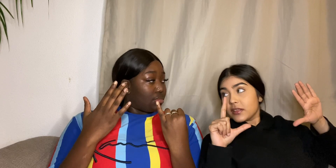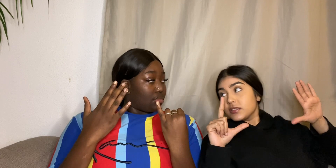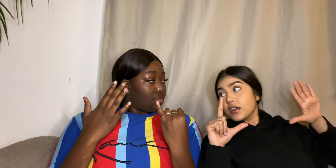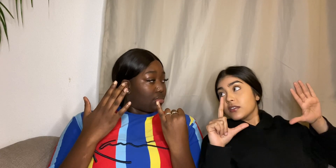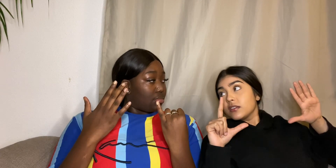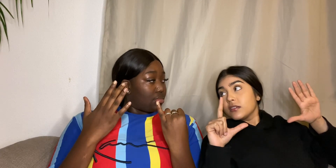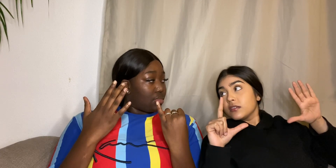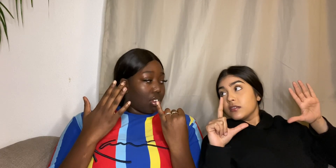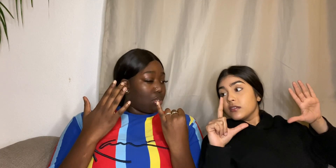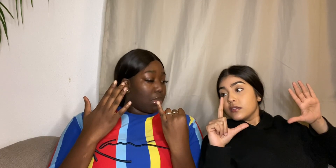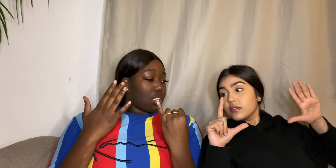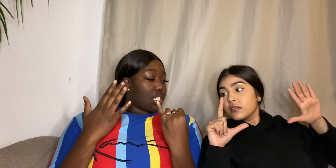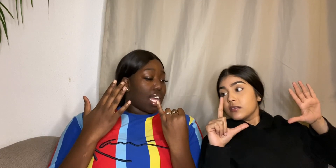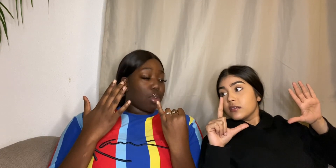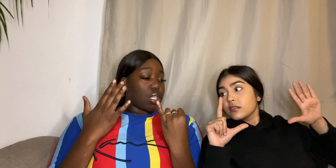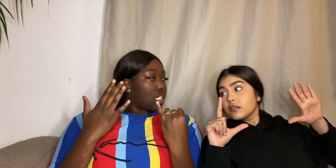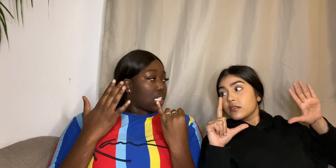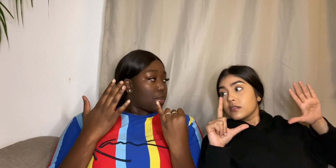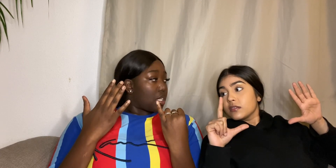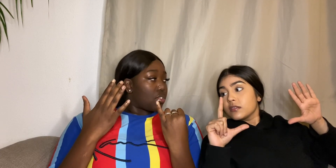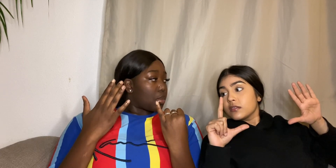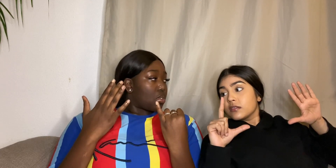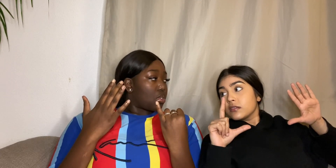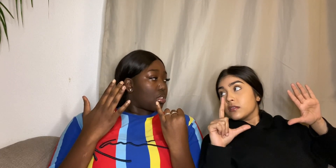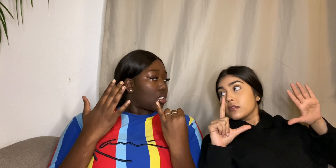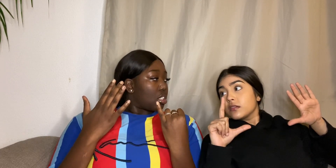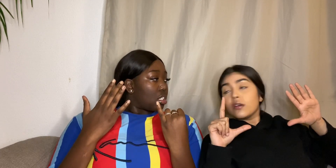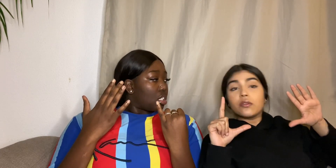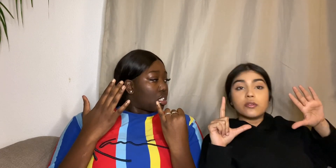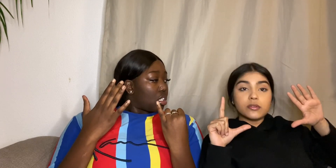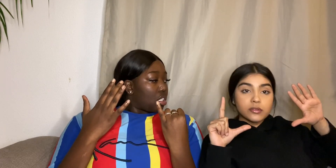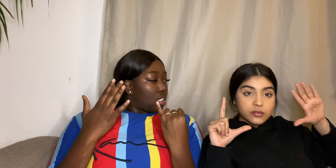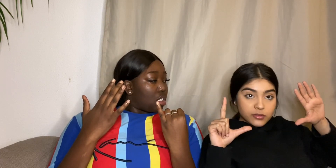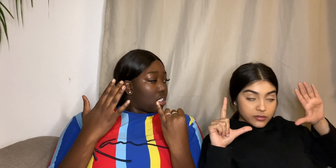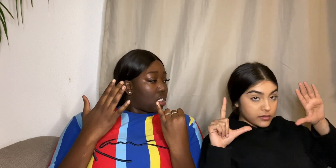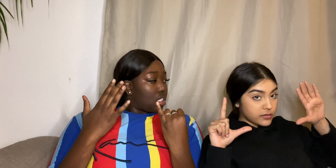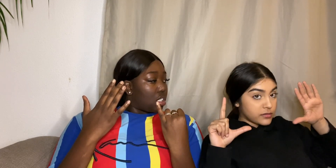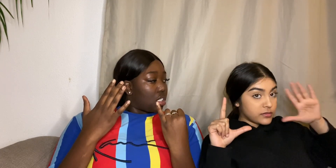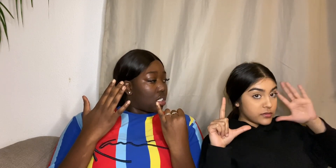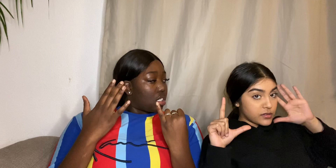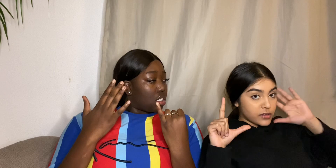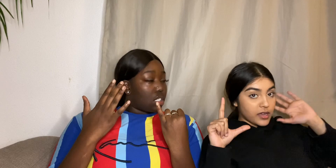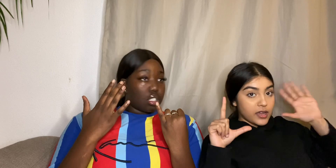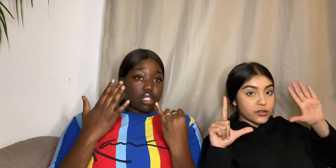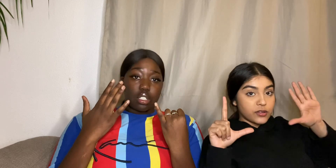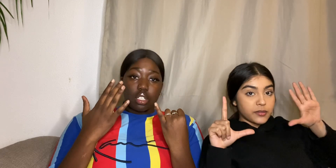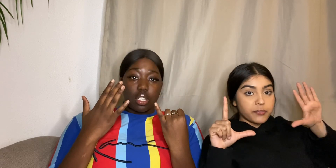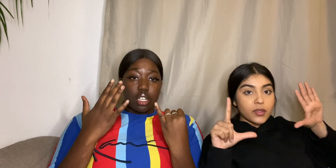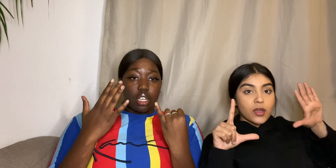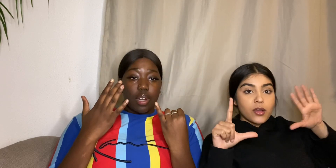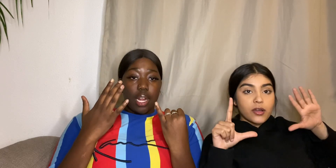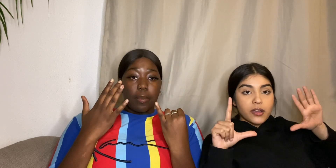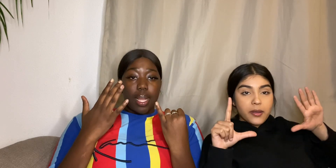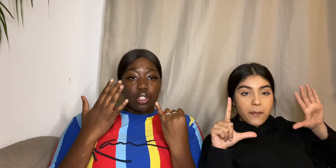no because i wasn't expelled from school oh okay i thought all right my turn